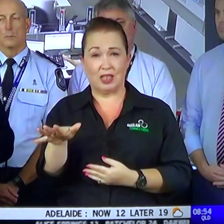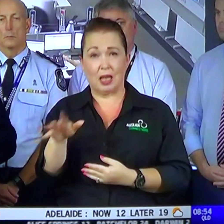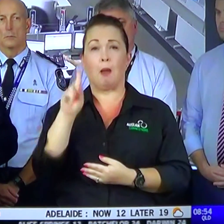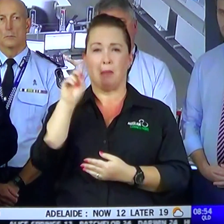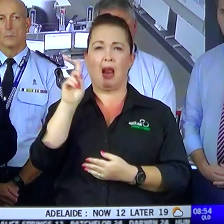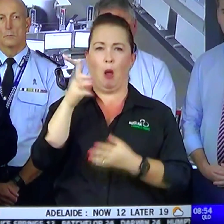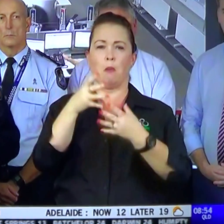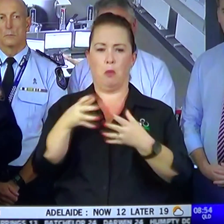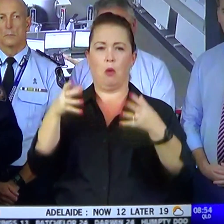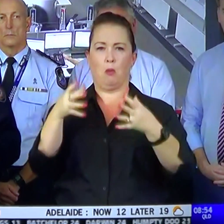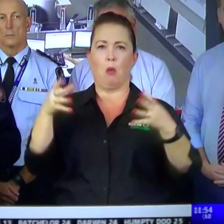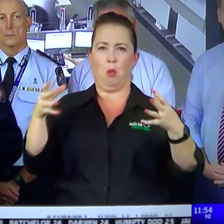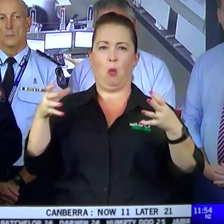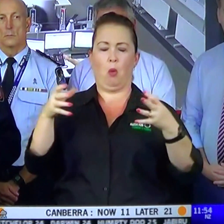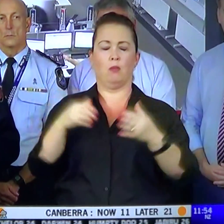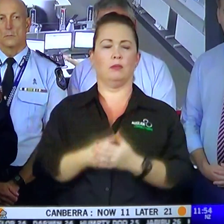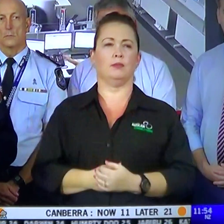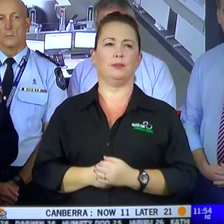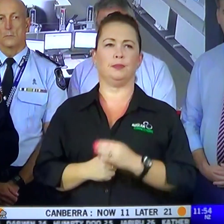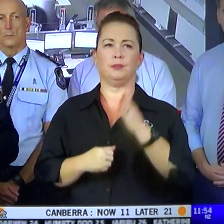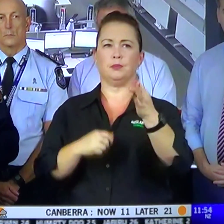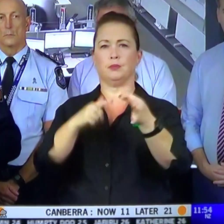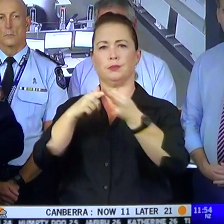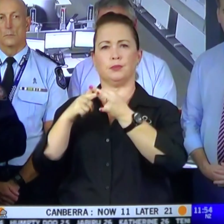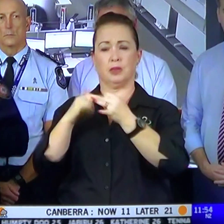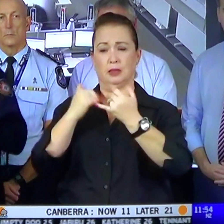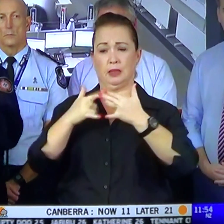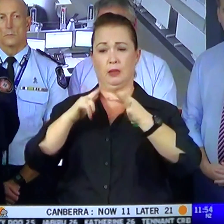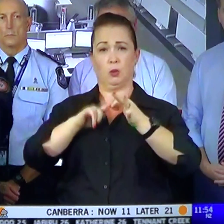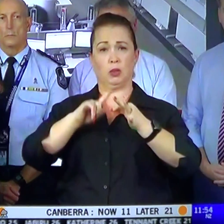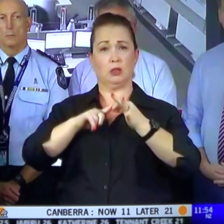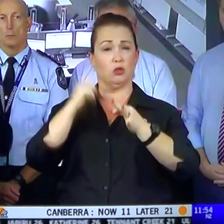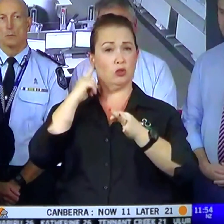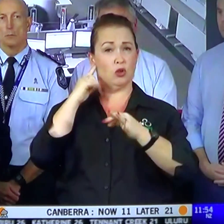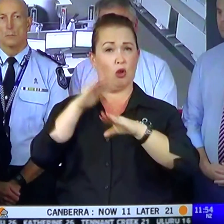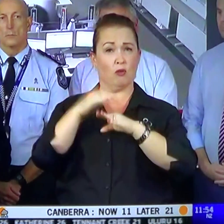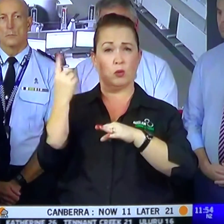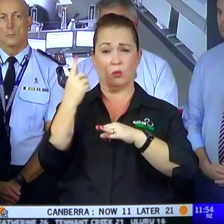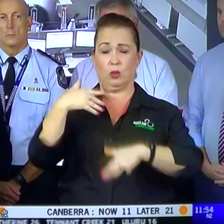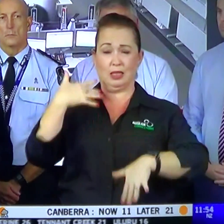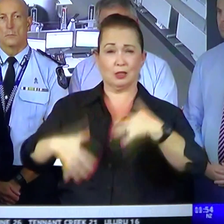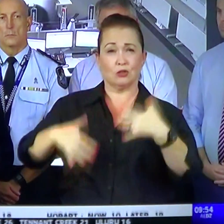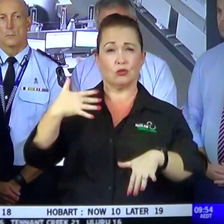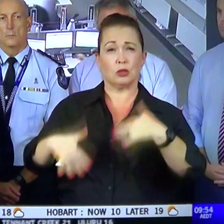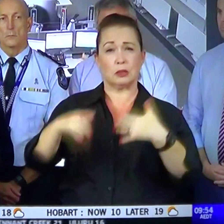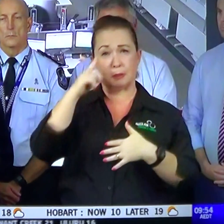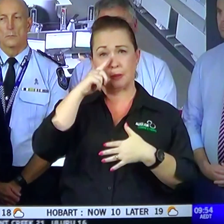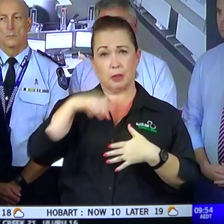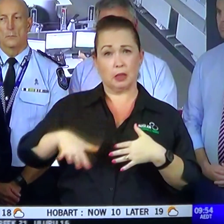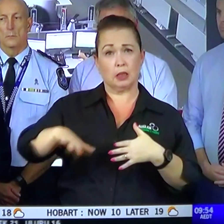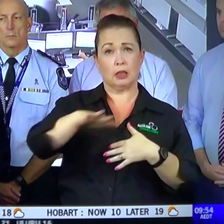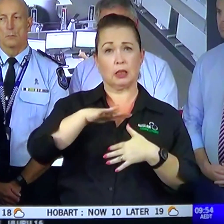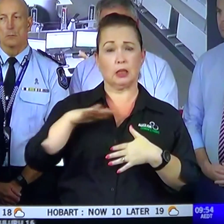increasing. And in terms of the south-east, are there any reports of injuries from people in the south-east?